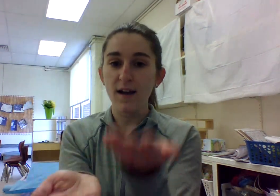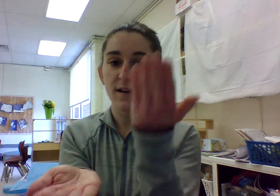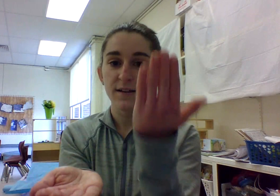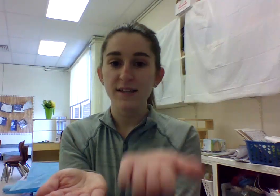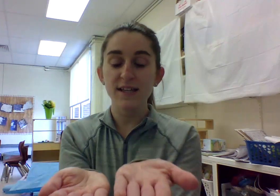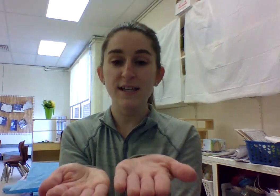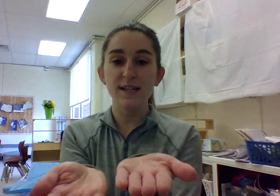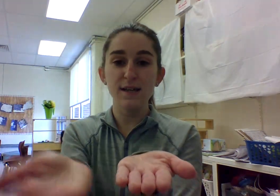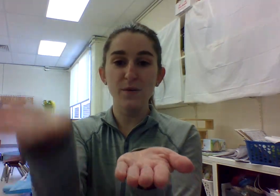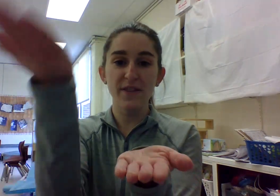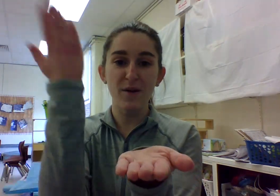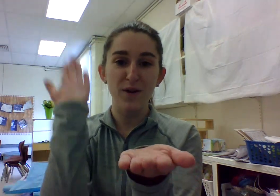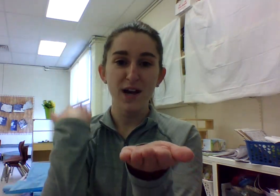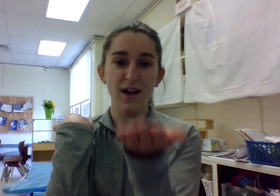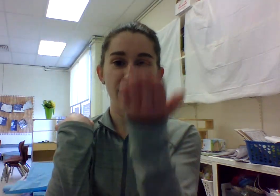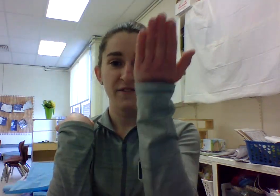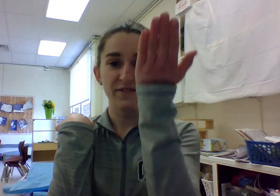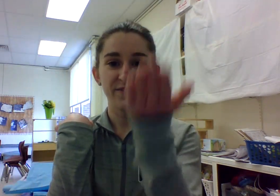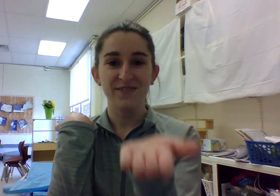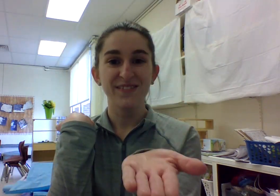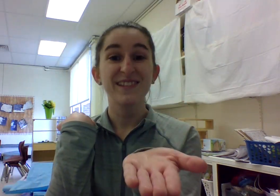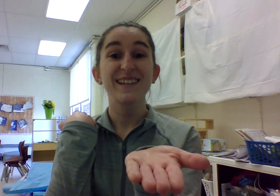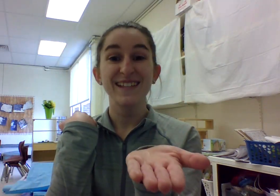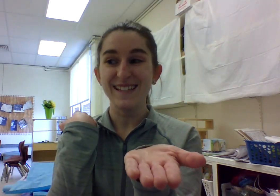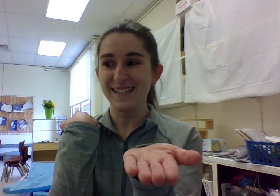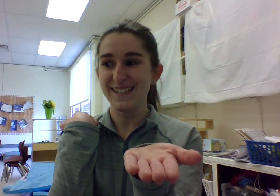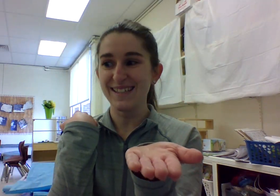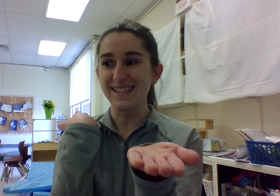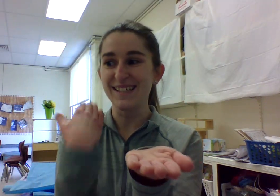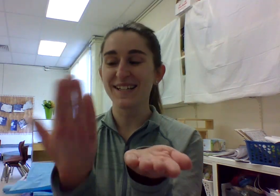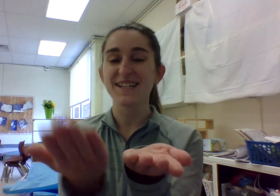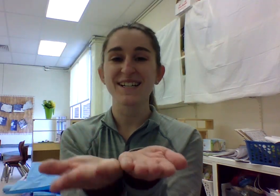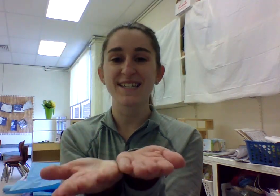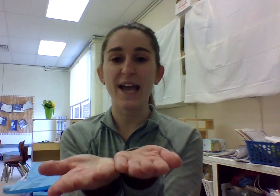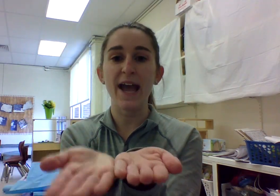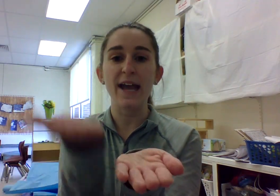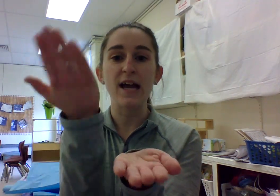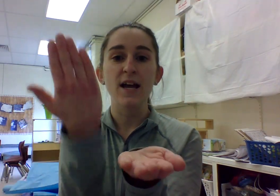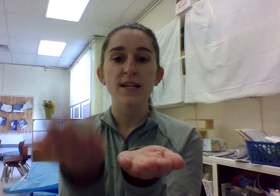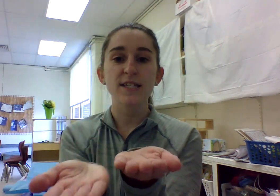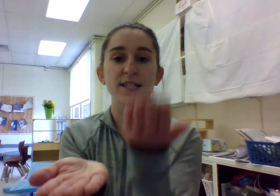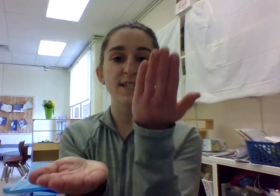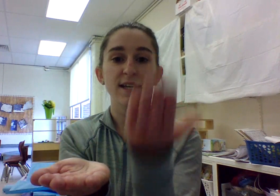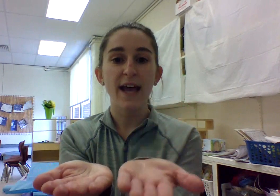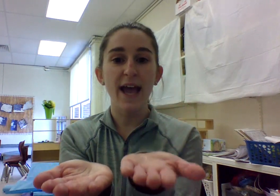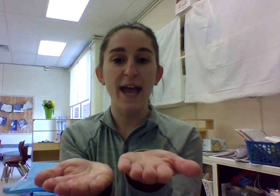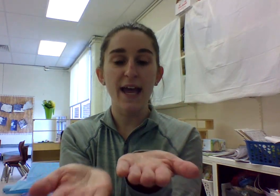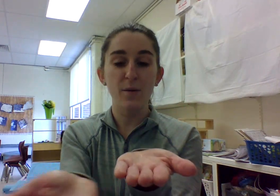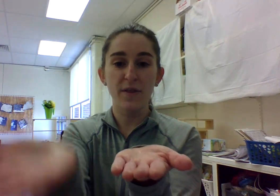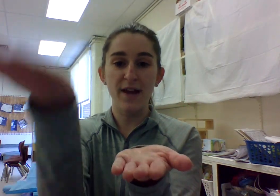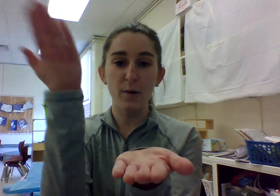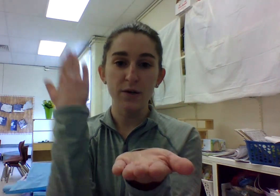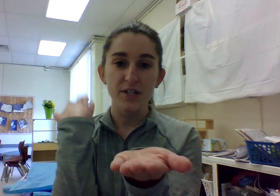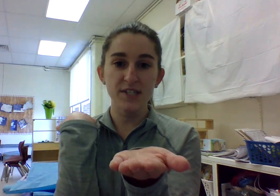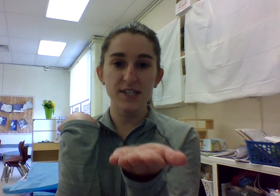ha, e. Without ha, e. E, say, s, a. Without s,